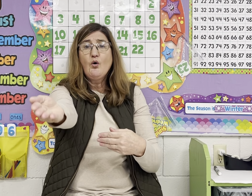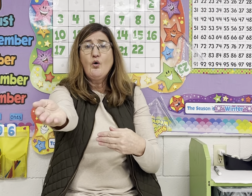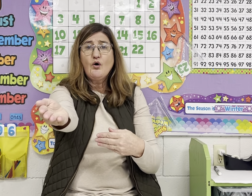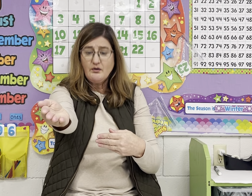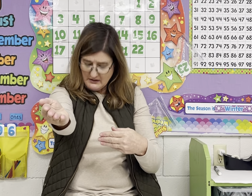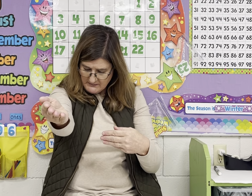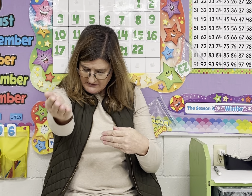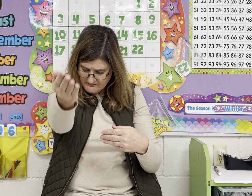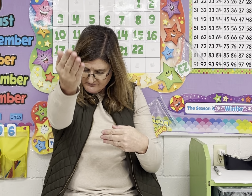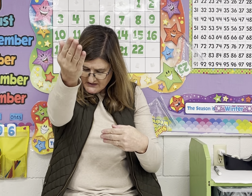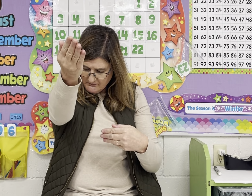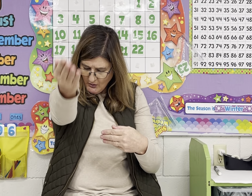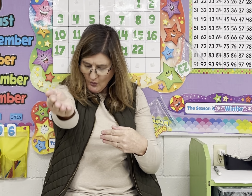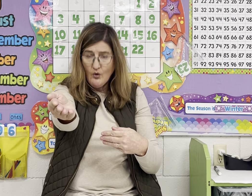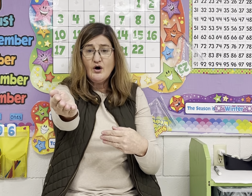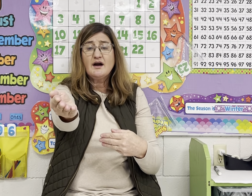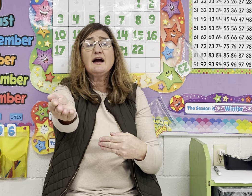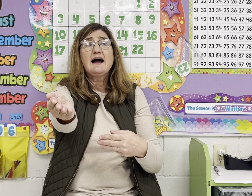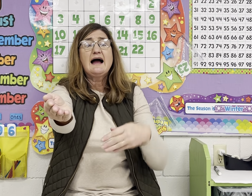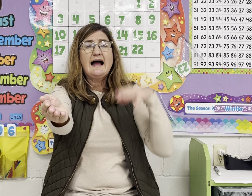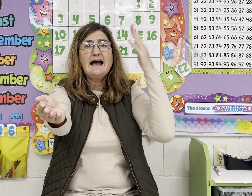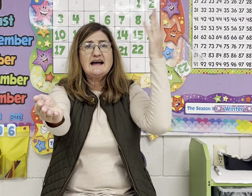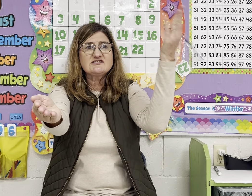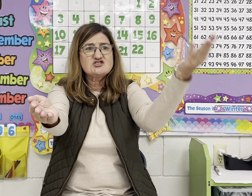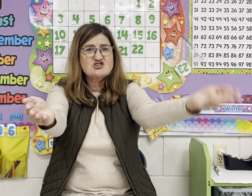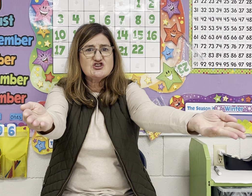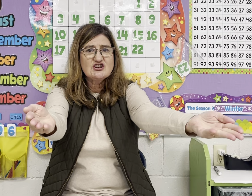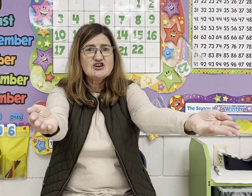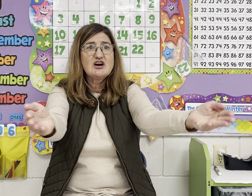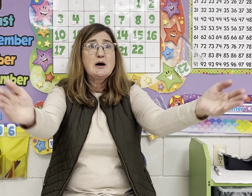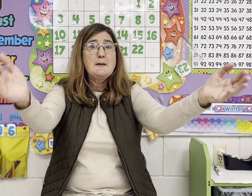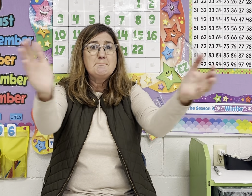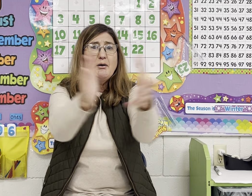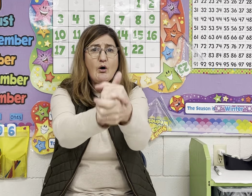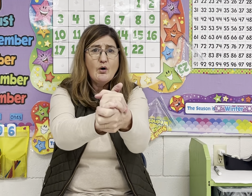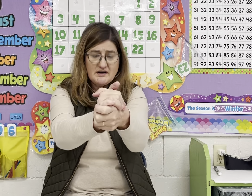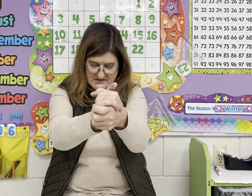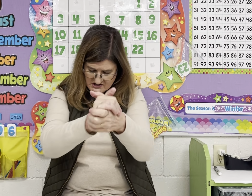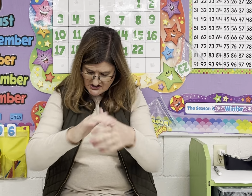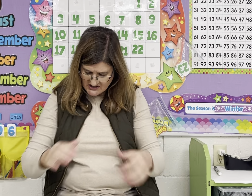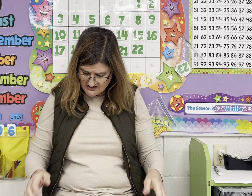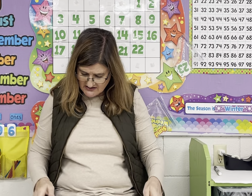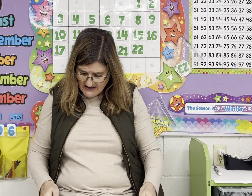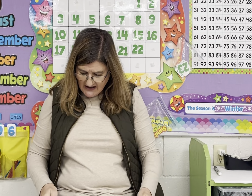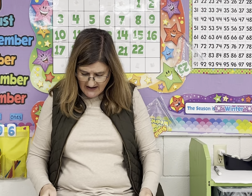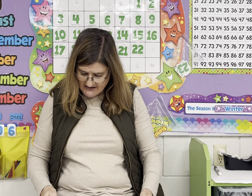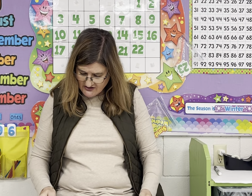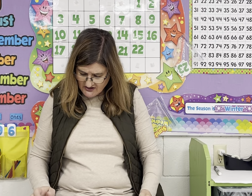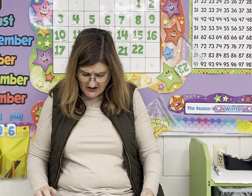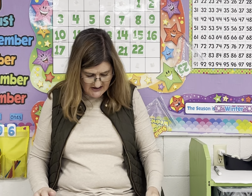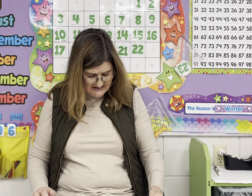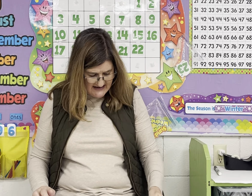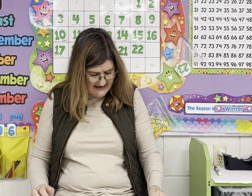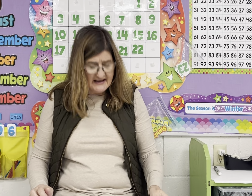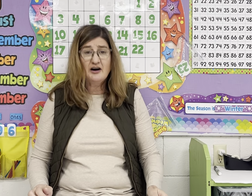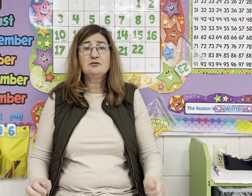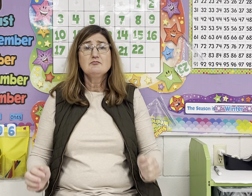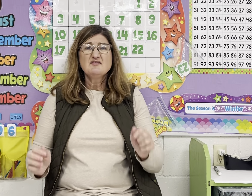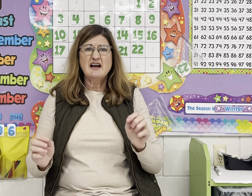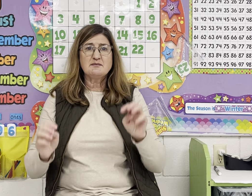I mean. Poor. At. Porch. All right. Good. Now, I'm